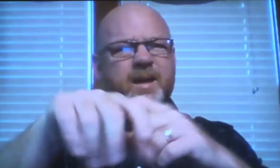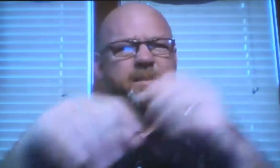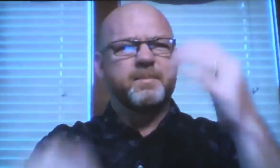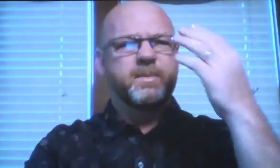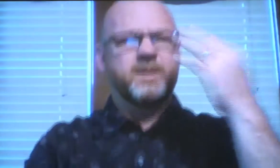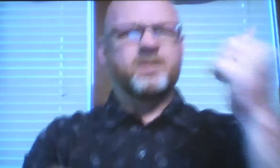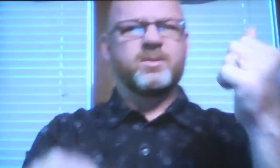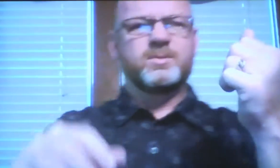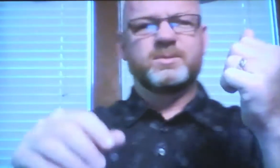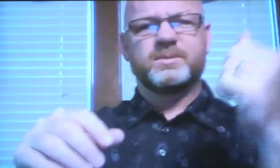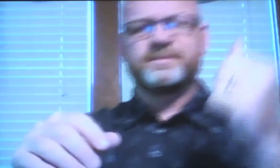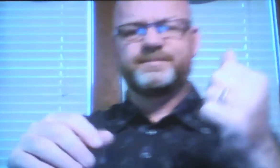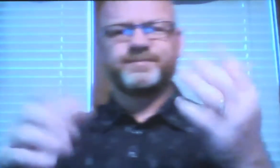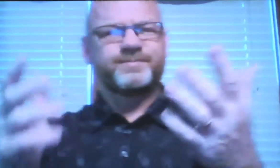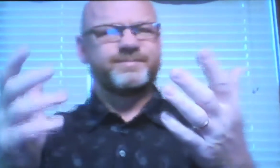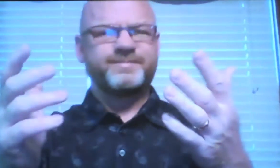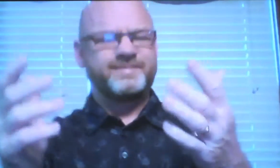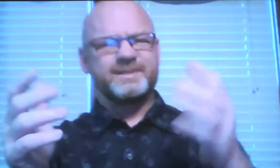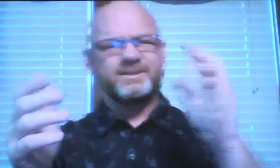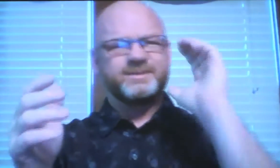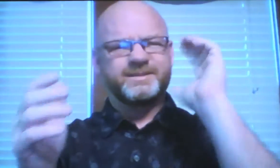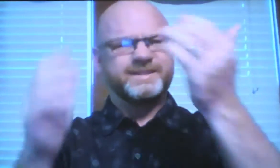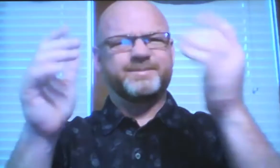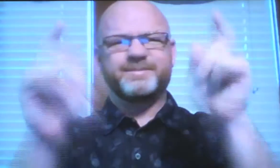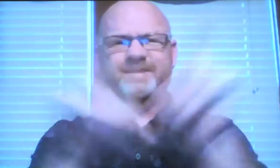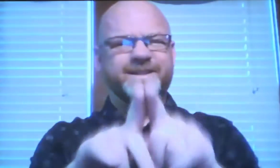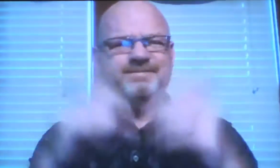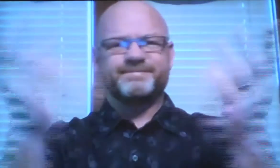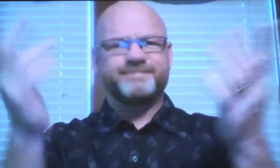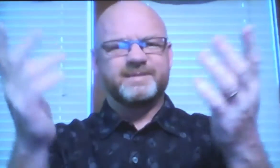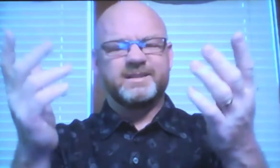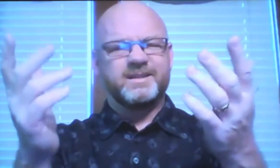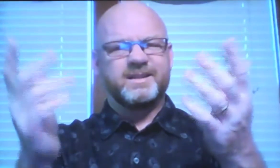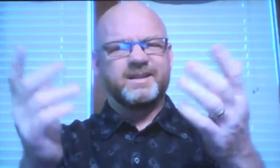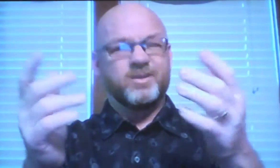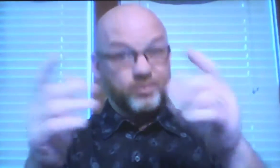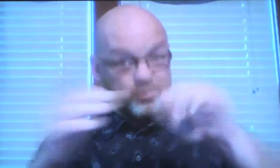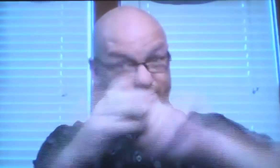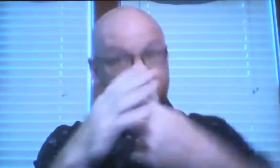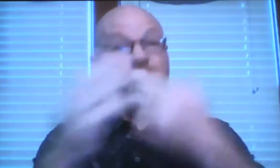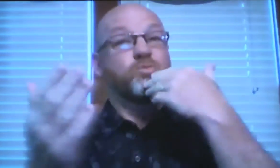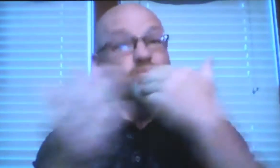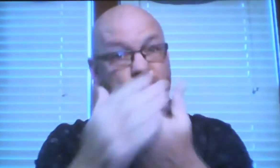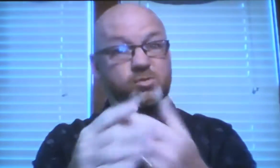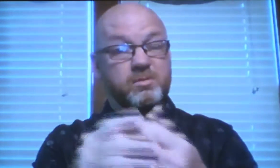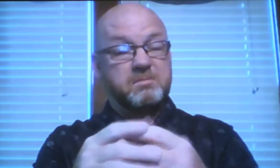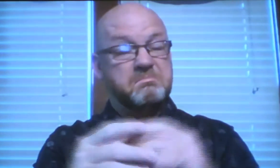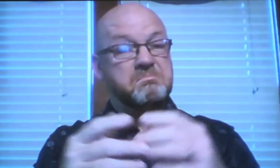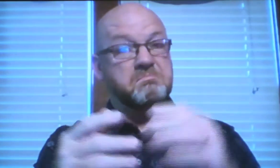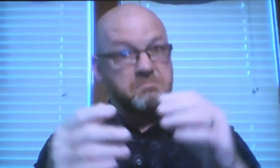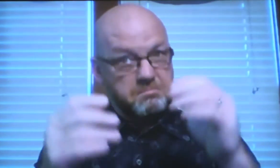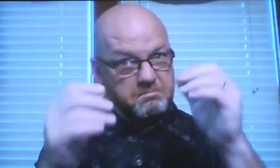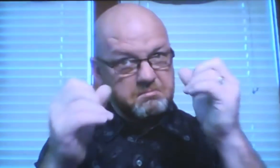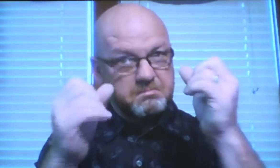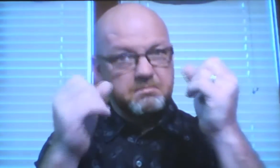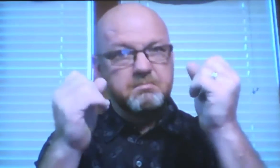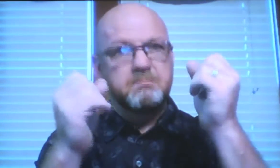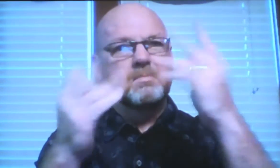struggle and hard times. It just seemed that they started so well.